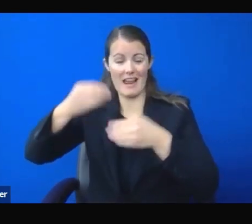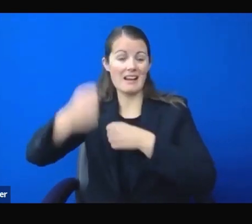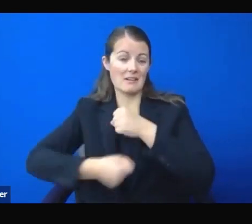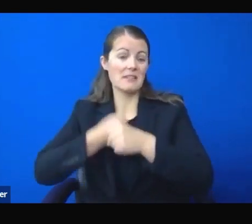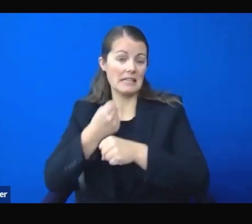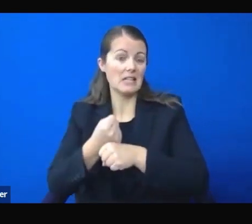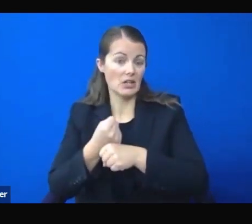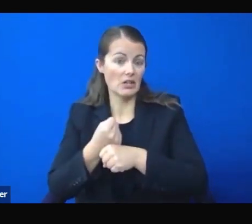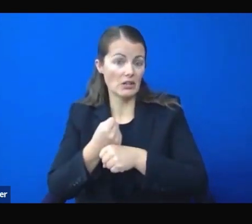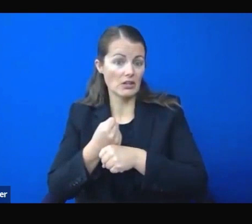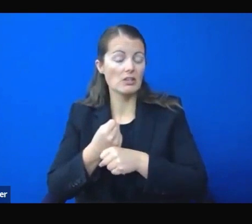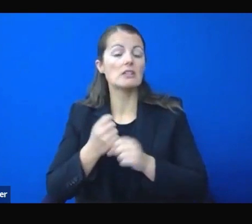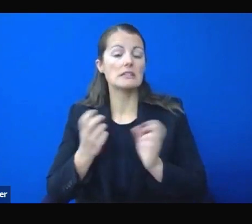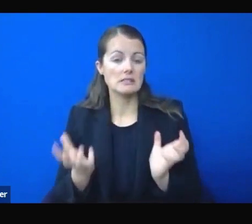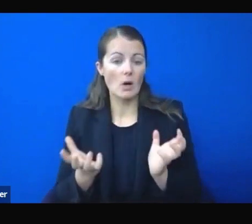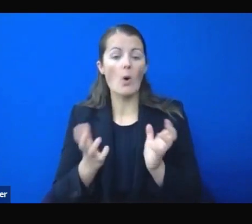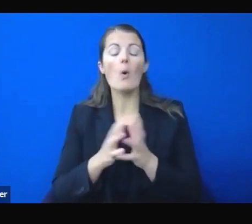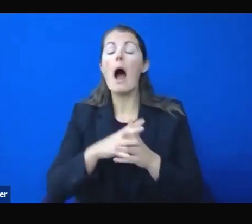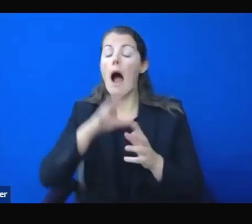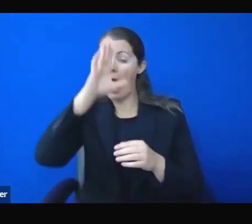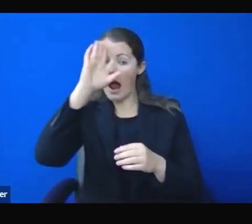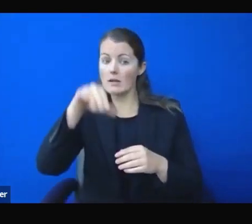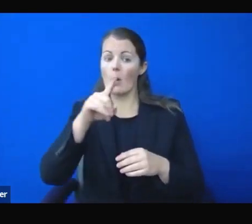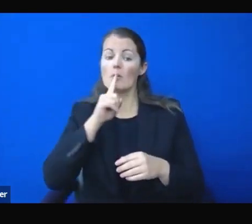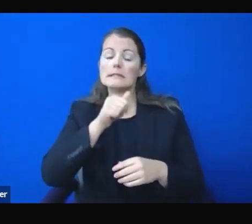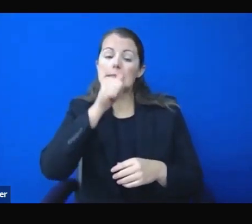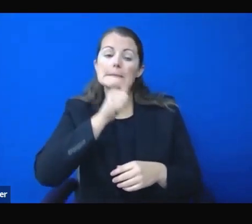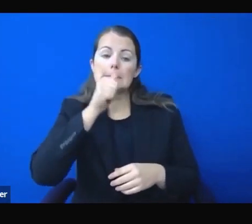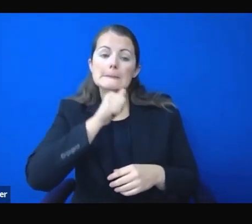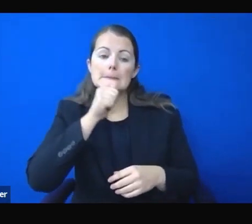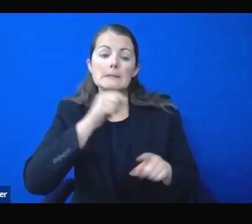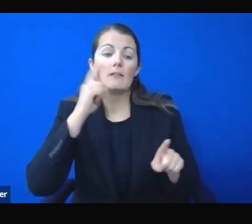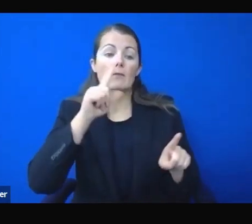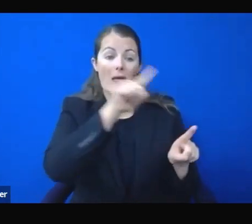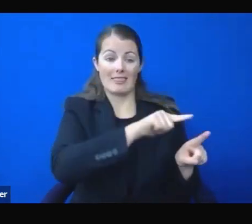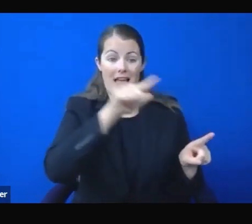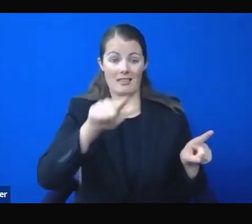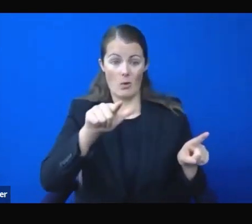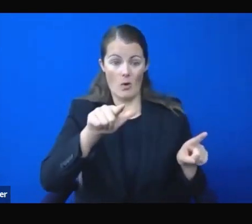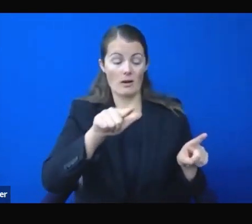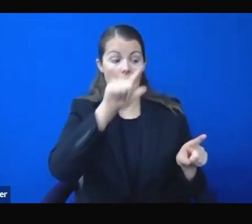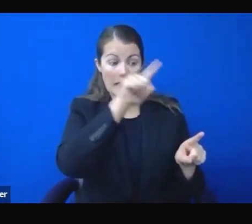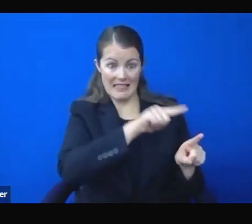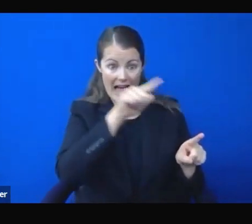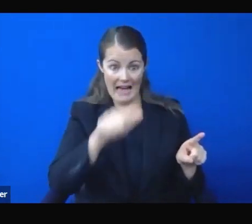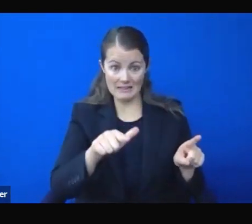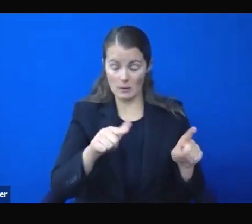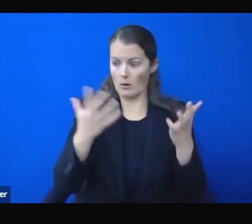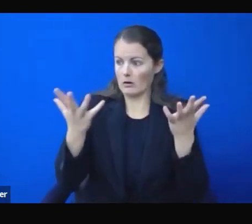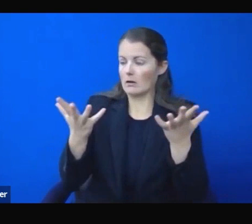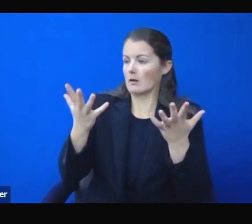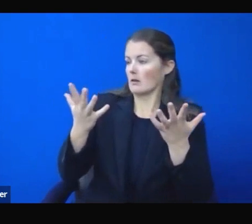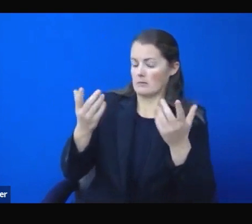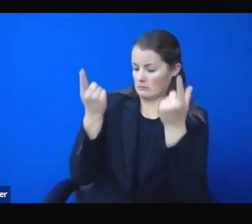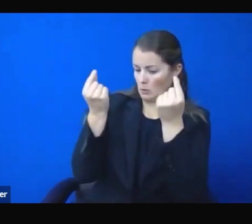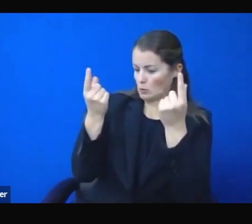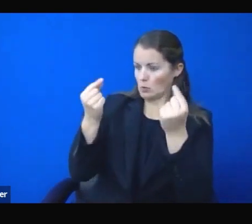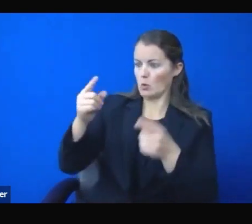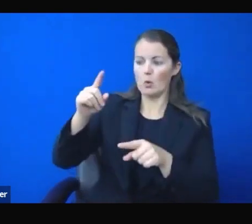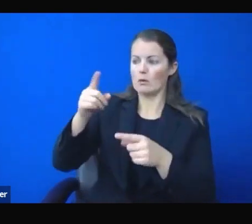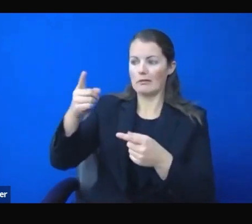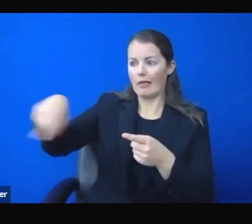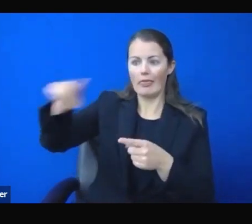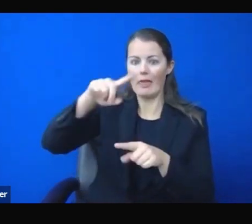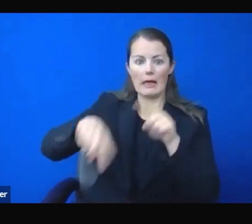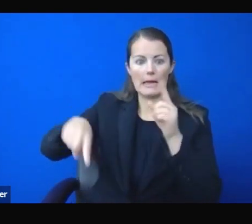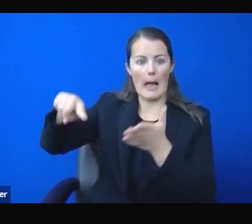I know I've asked landlords to sacrifice during this pandemic. And I'm asking you to again do more for a